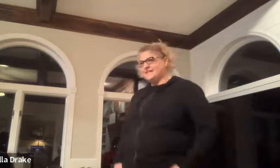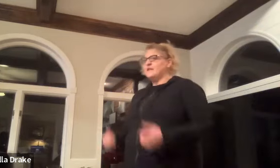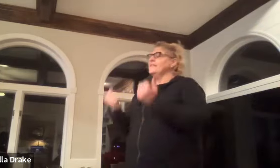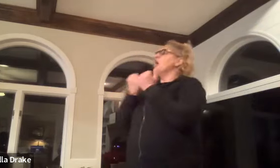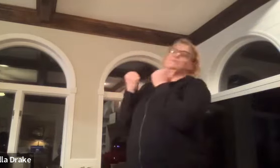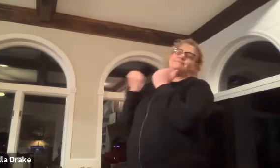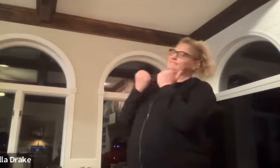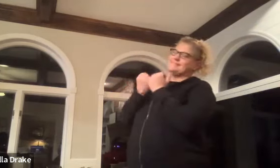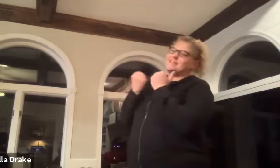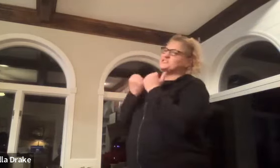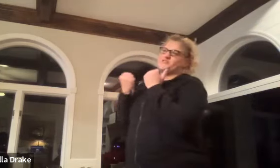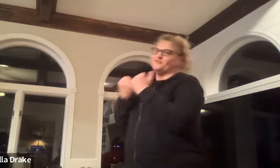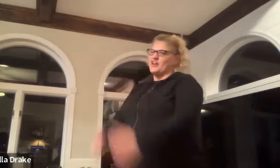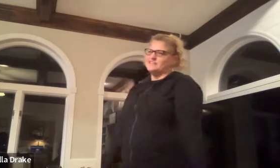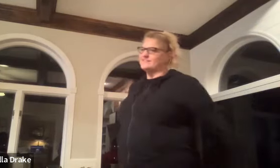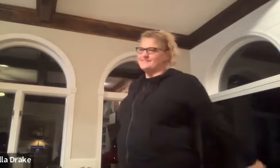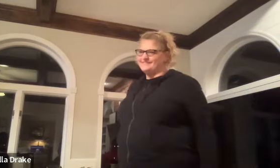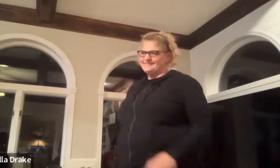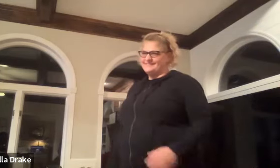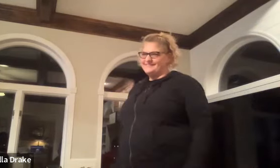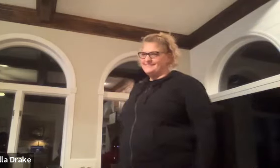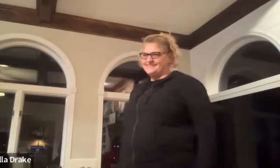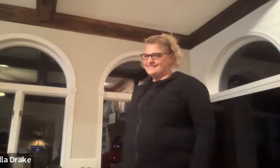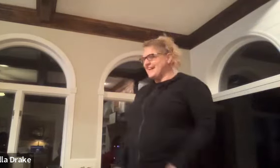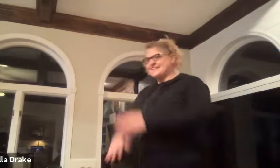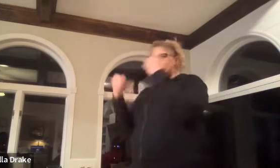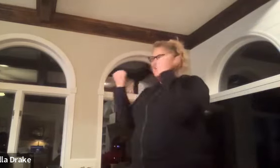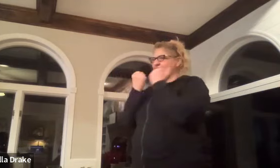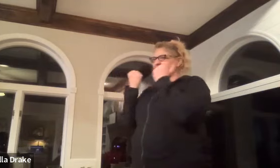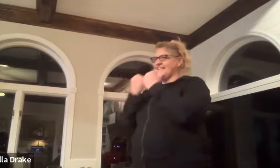no that's just from friends that doesn't mean anything